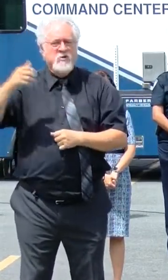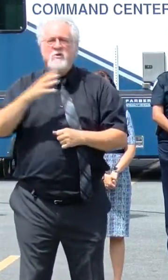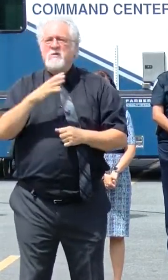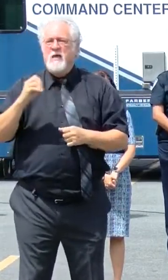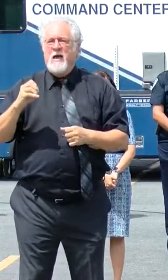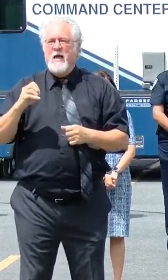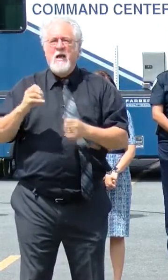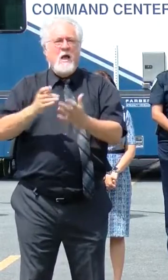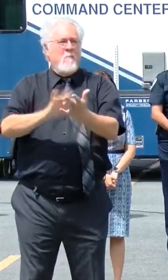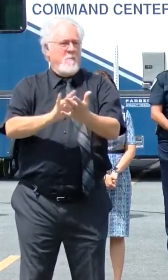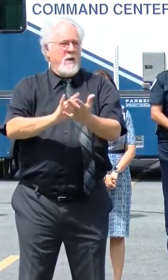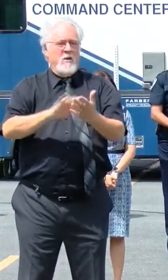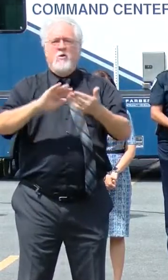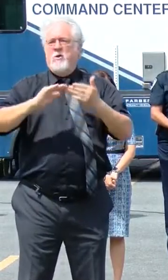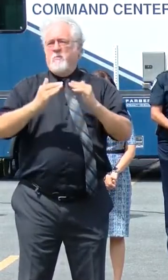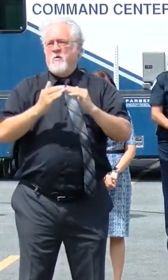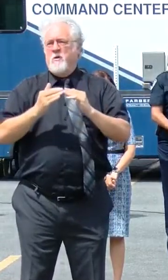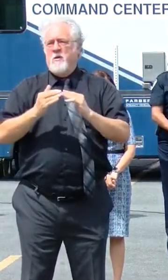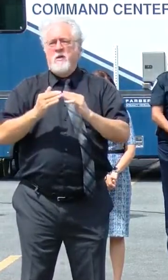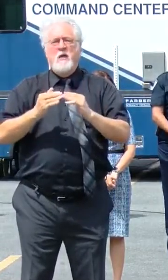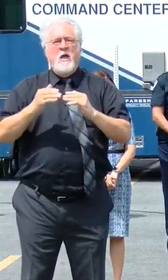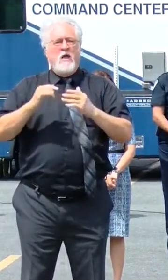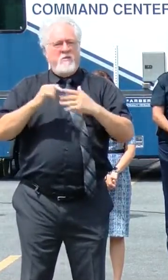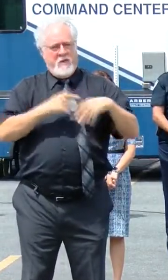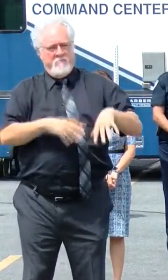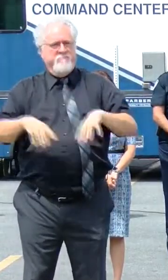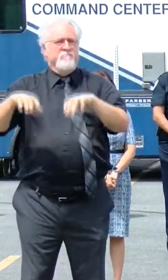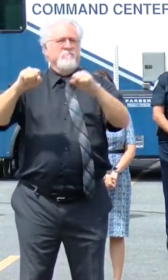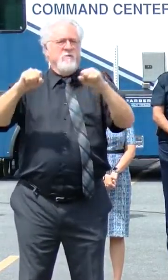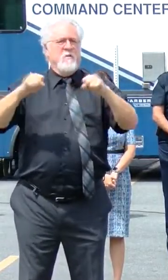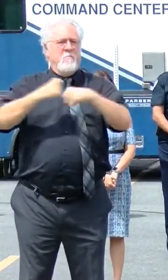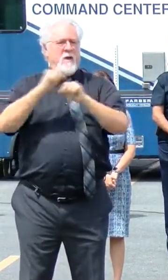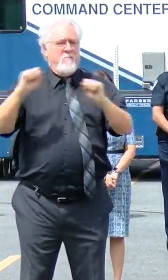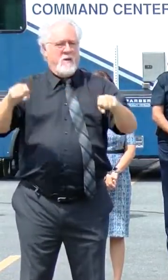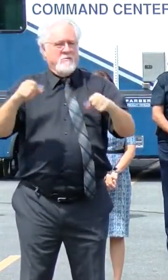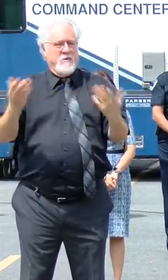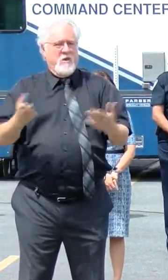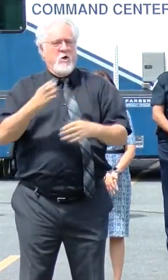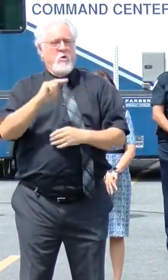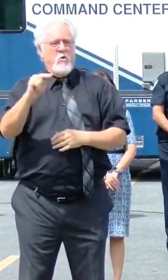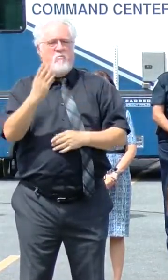the medical community that stepped up to make this possible in North Baton Rouge.